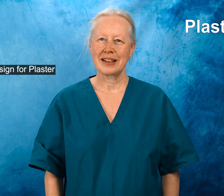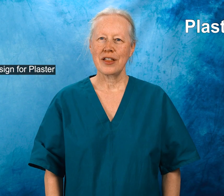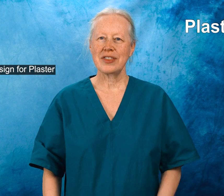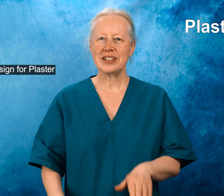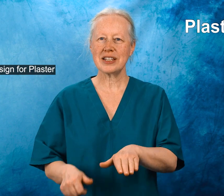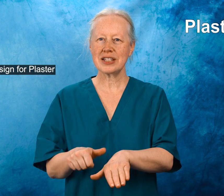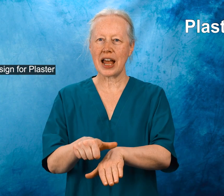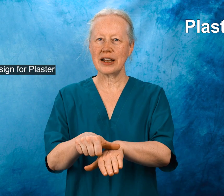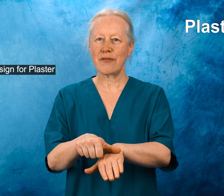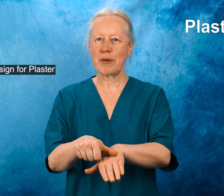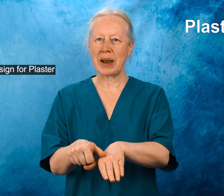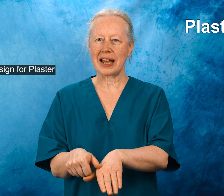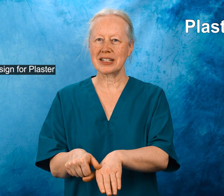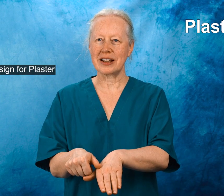This is the sign for plaster.